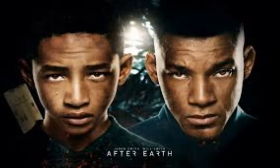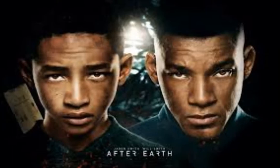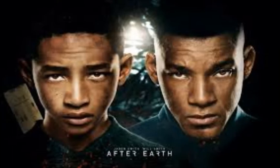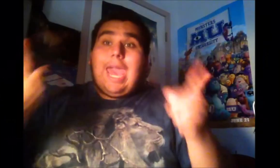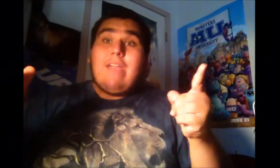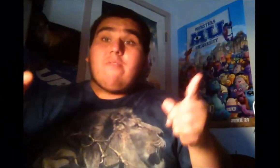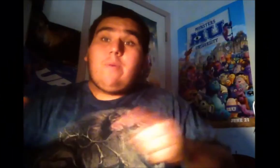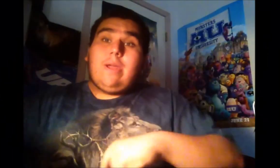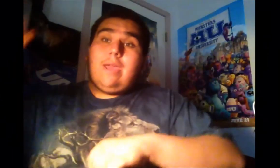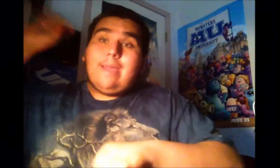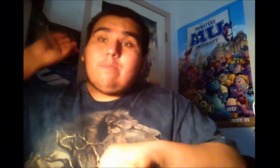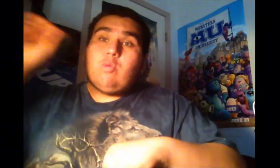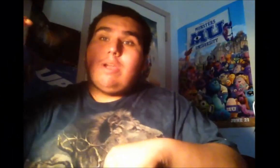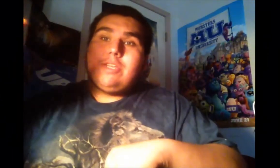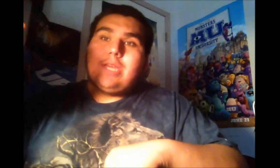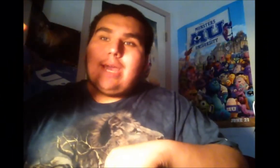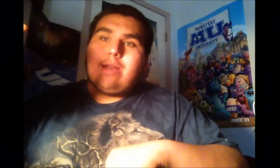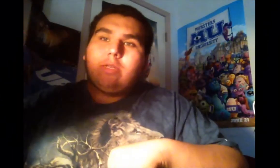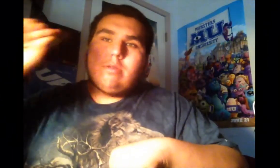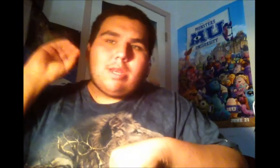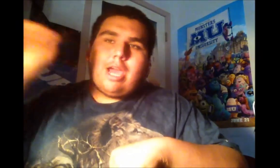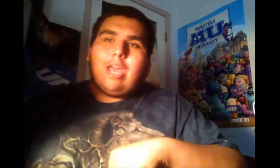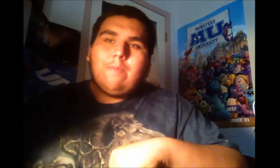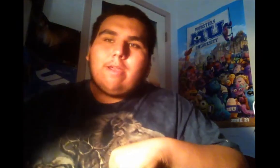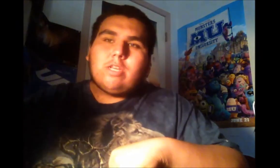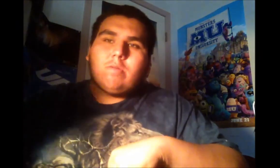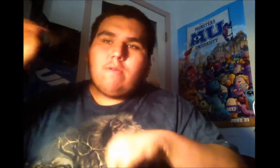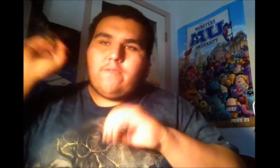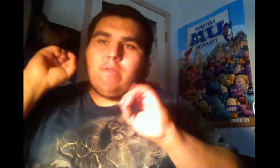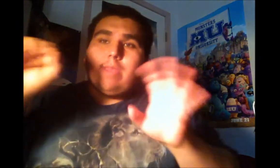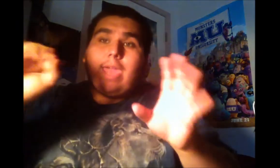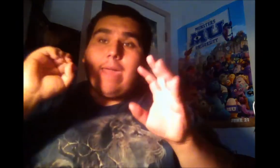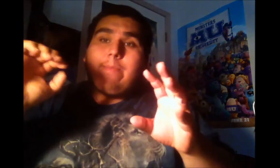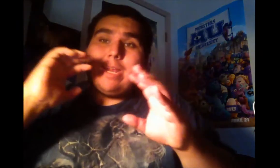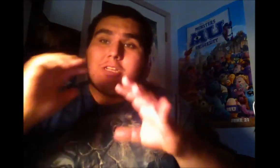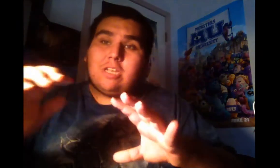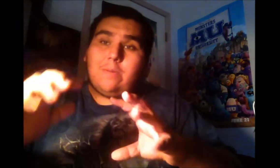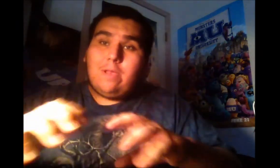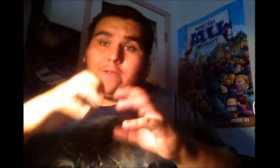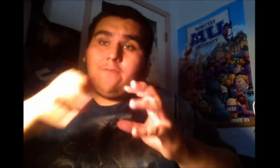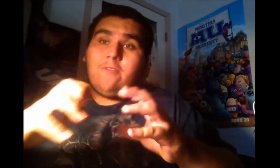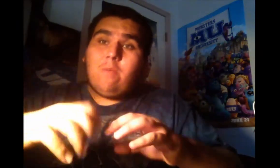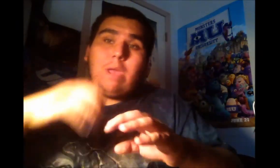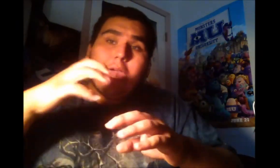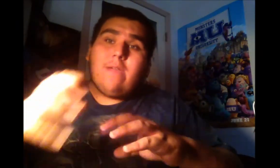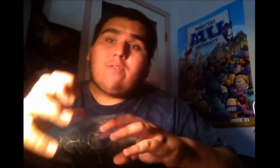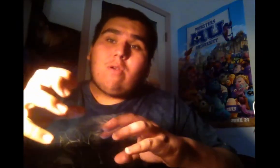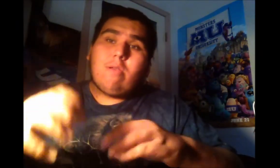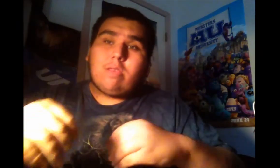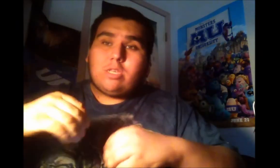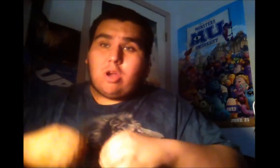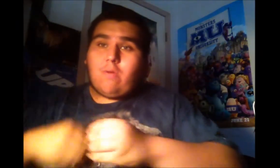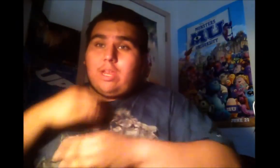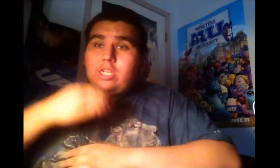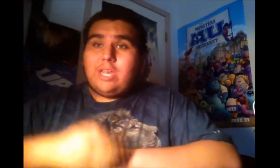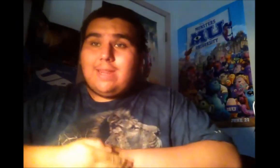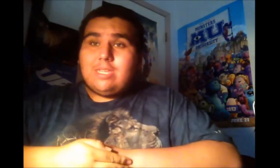Hey everybody, I am 22tigerdude and I am here to review the M. Night Shyamalan film After Earth starring Jaden